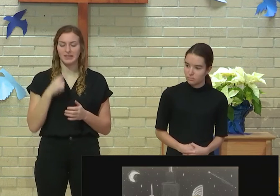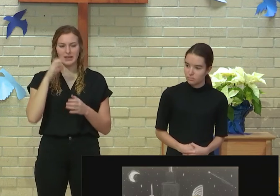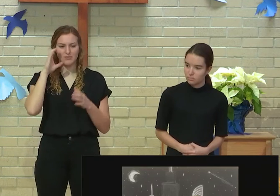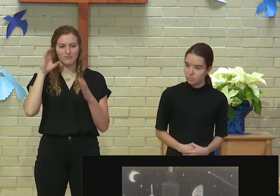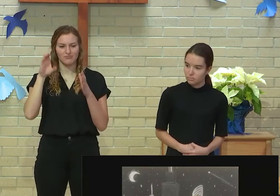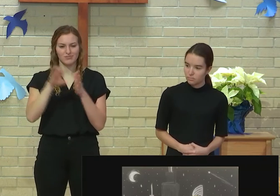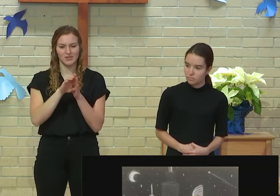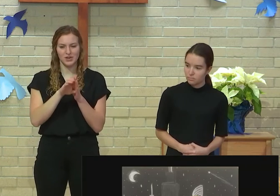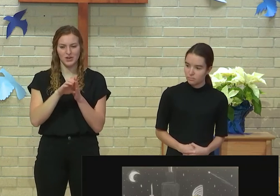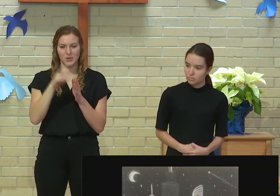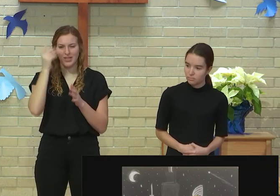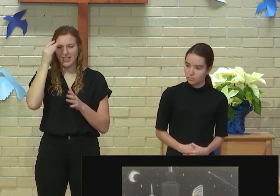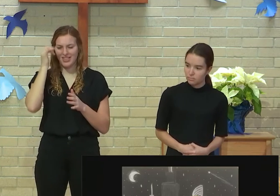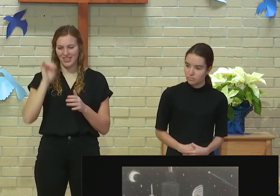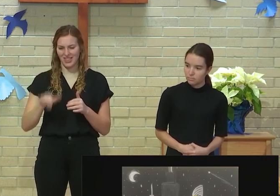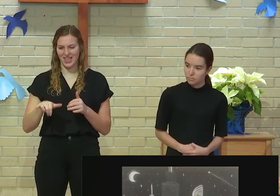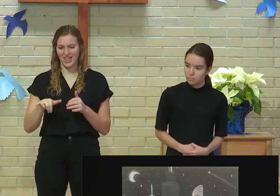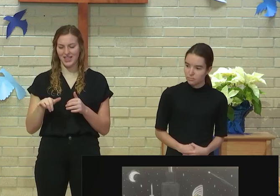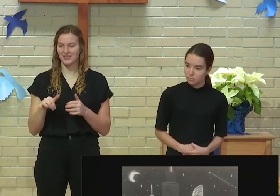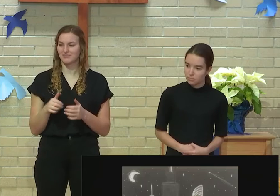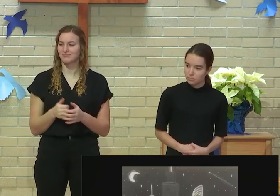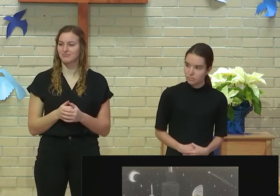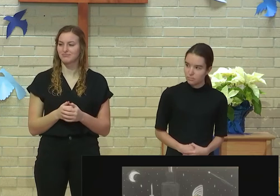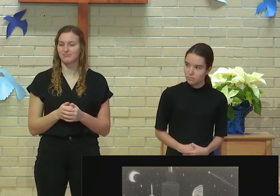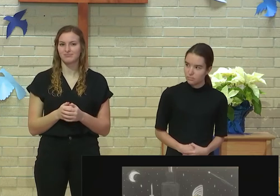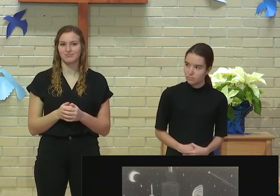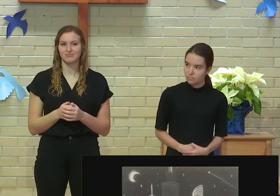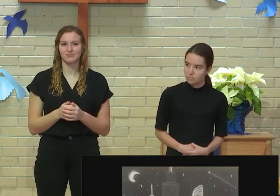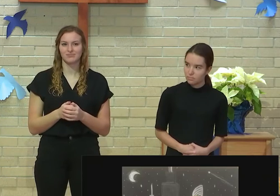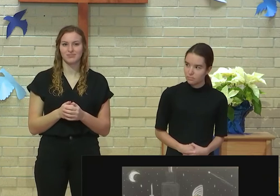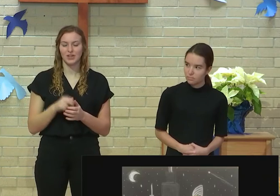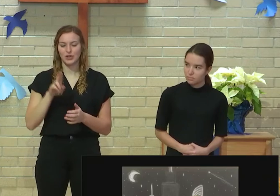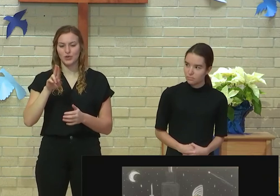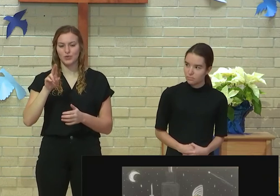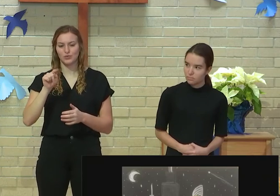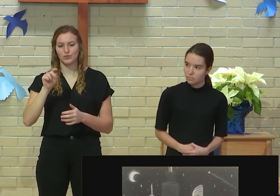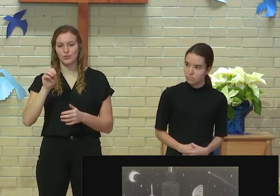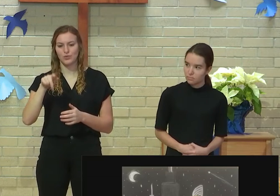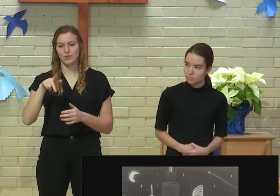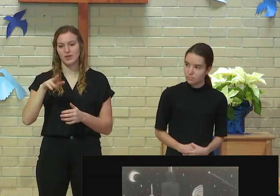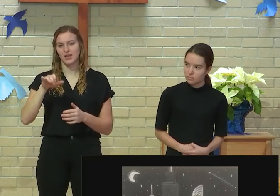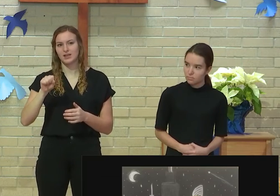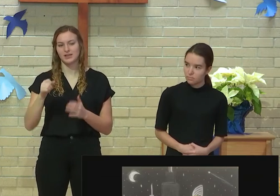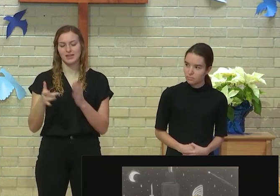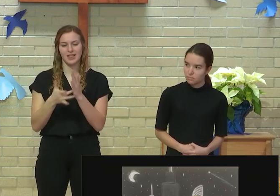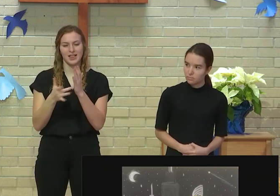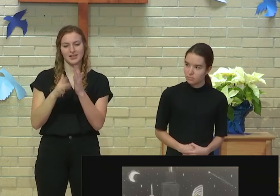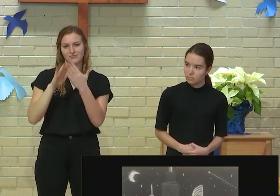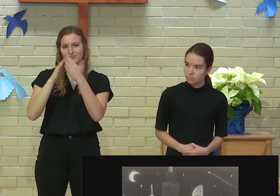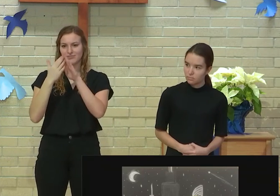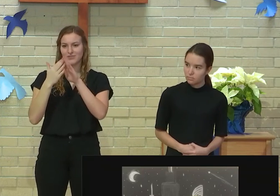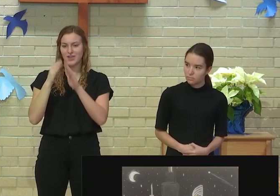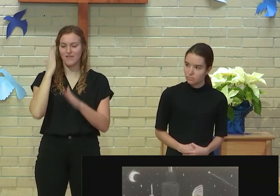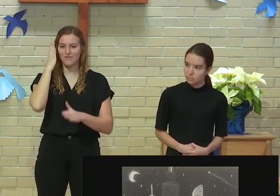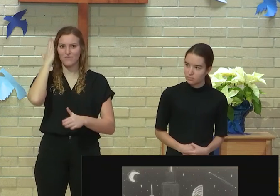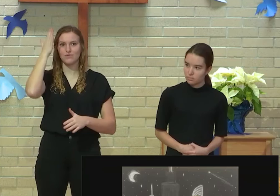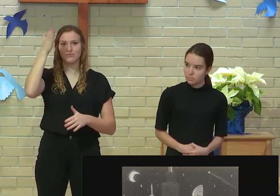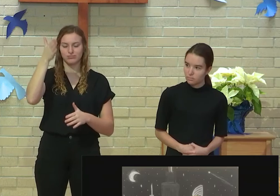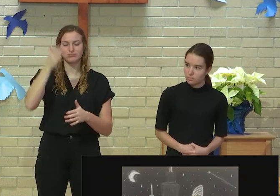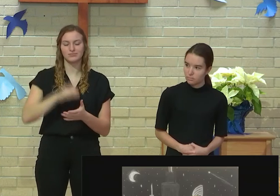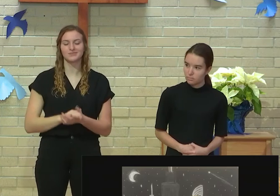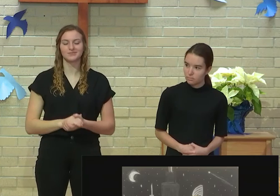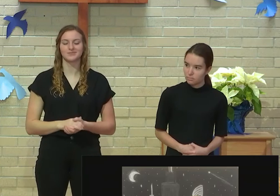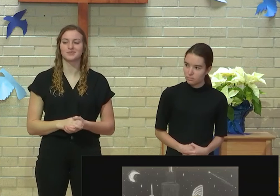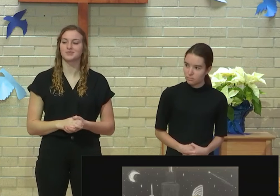minds when they think of that is, like, the green city, the utopia, the really high-tech kind of futuristic type of thing.